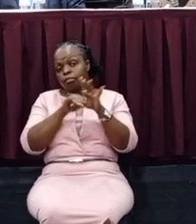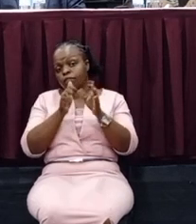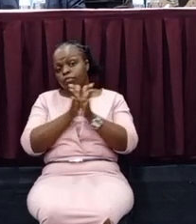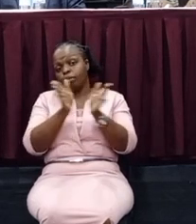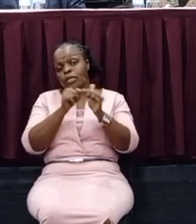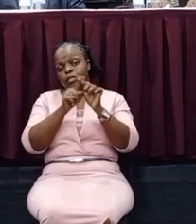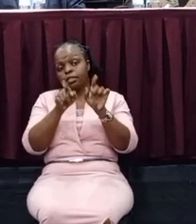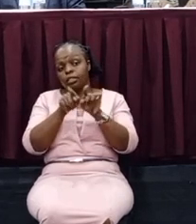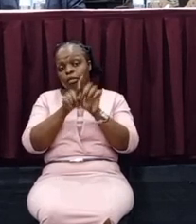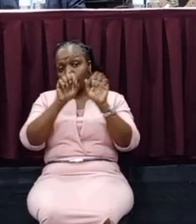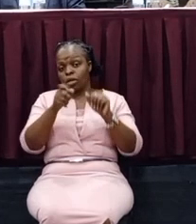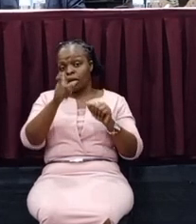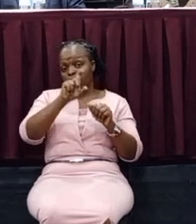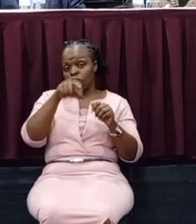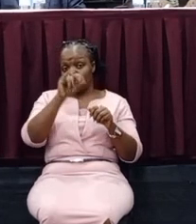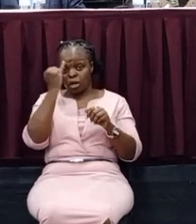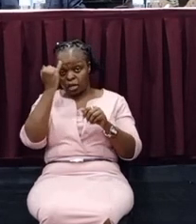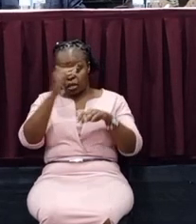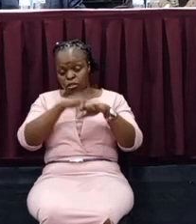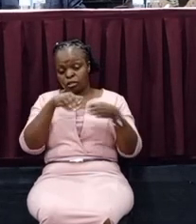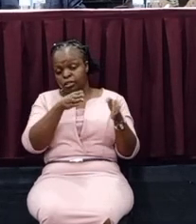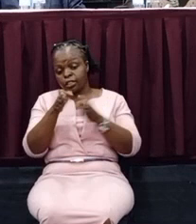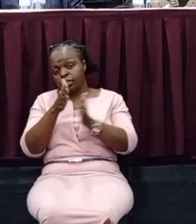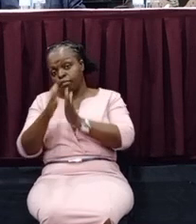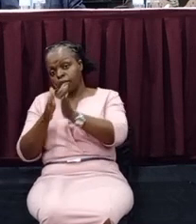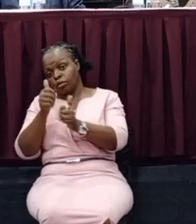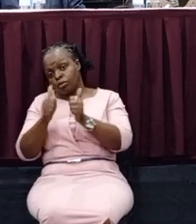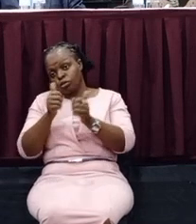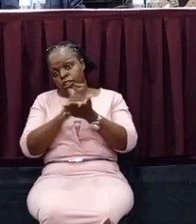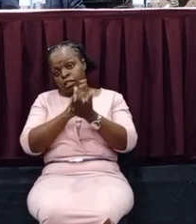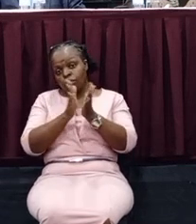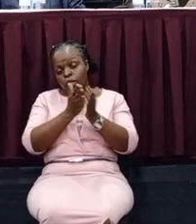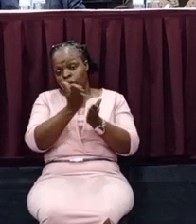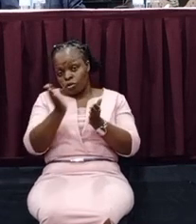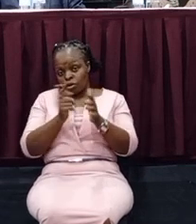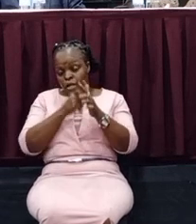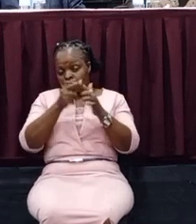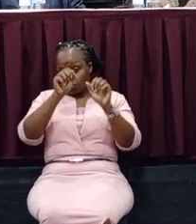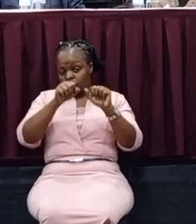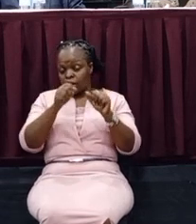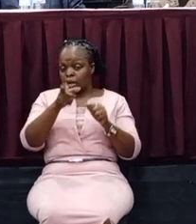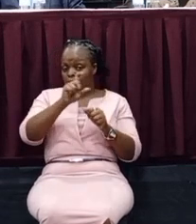on the strategic plan that we are going to share with you, so that we can incorporate your views and suggestions.